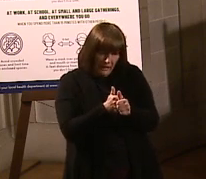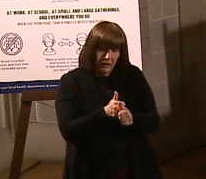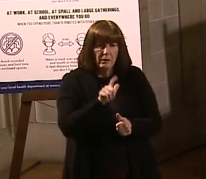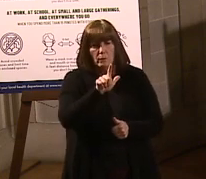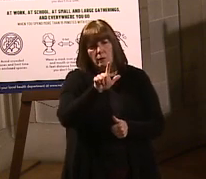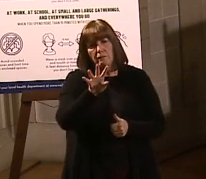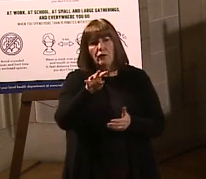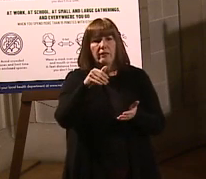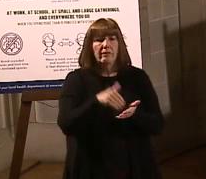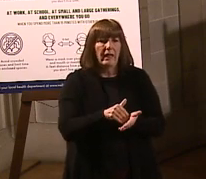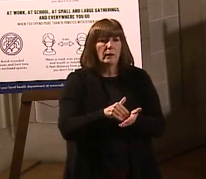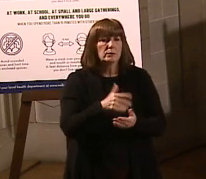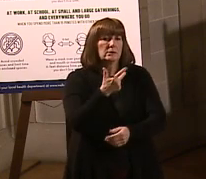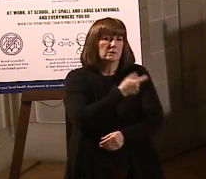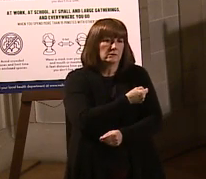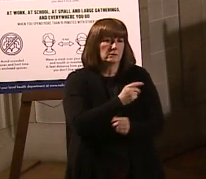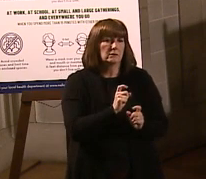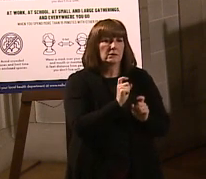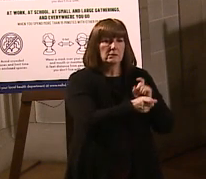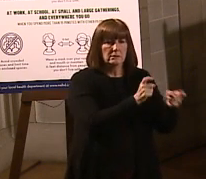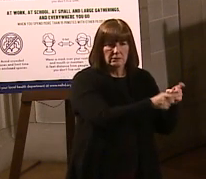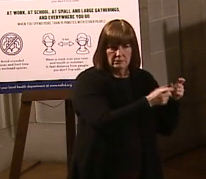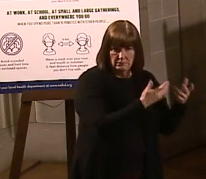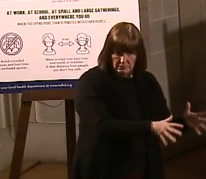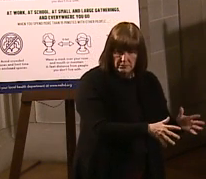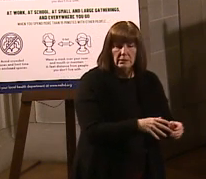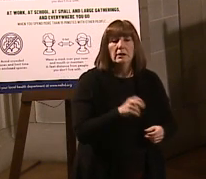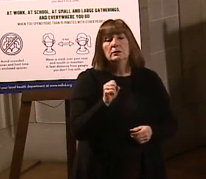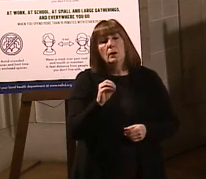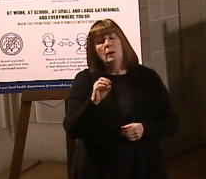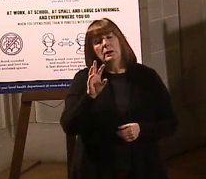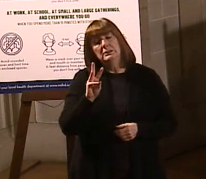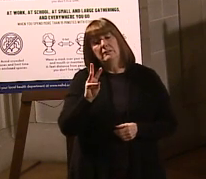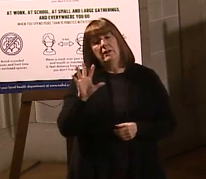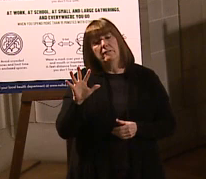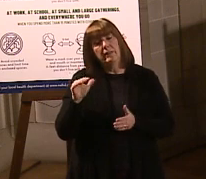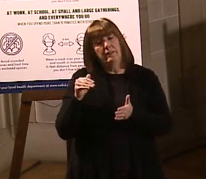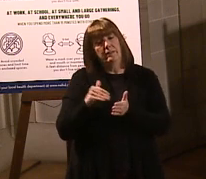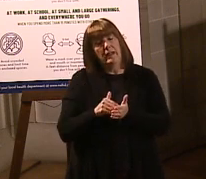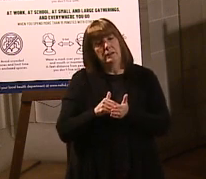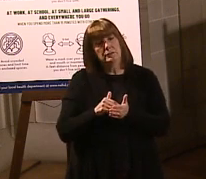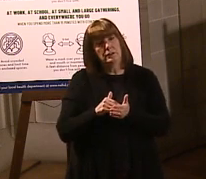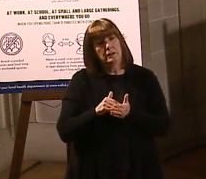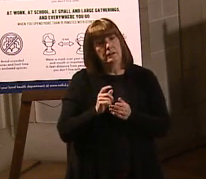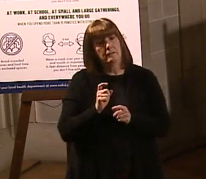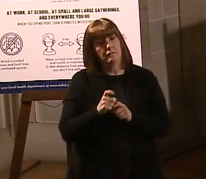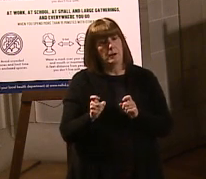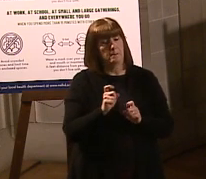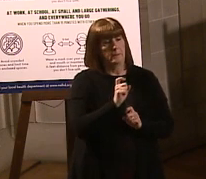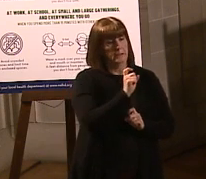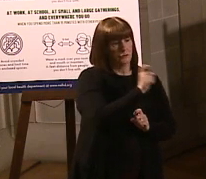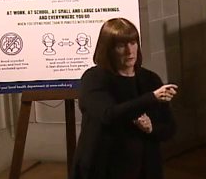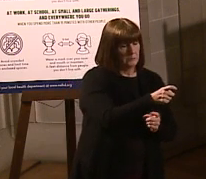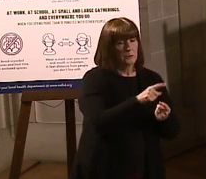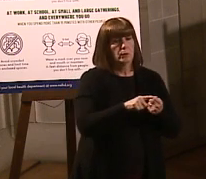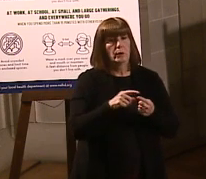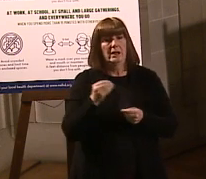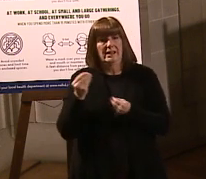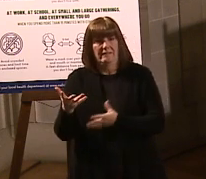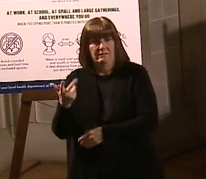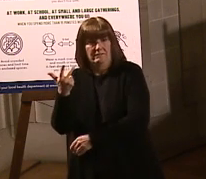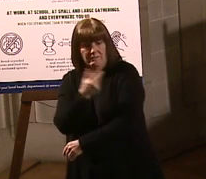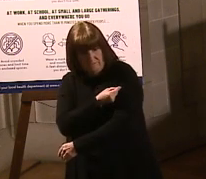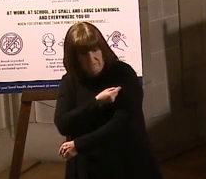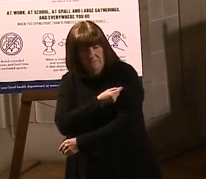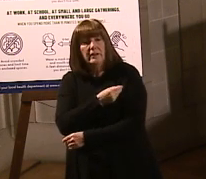,000 doses administered. This is a deficit of 65,000 from distributed to administered numbers on our dashboard.